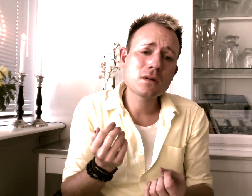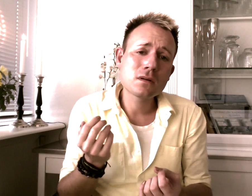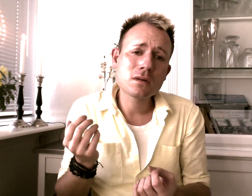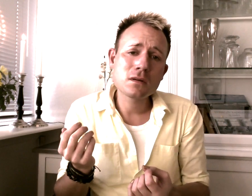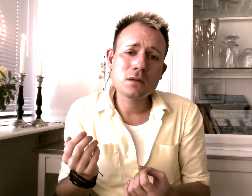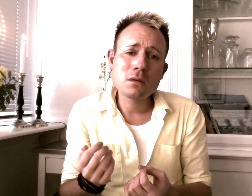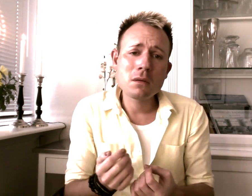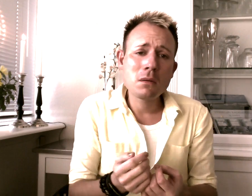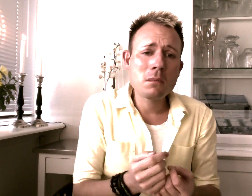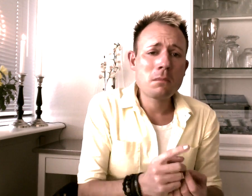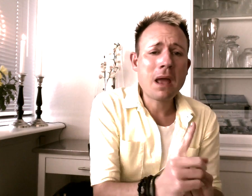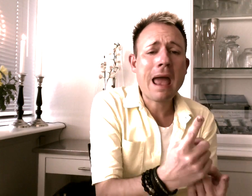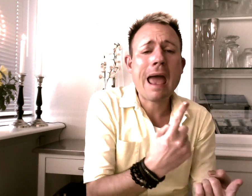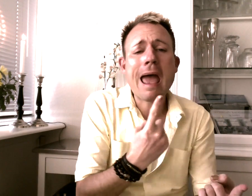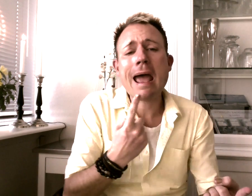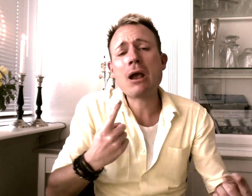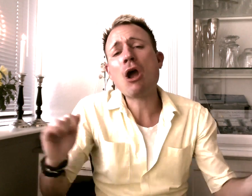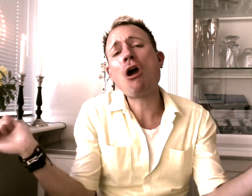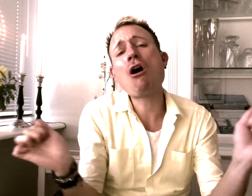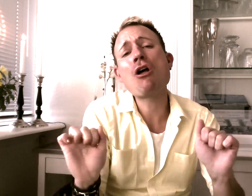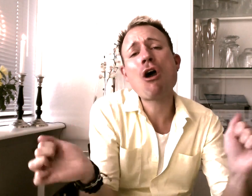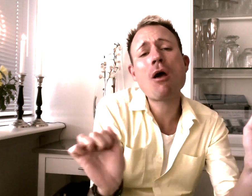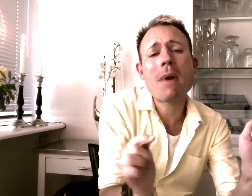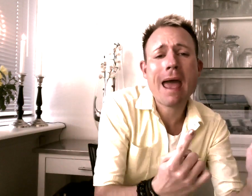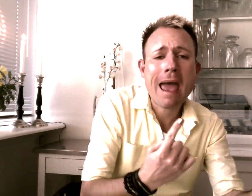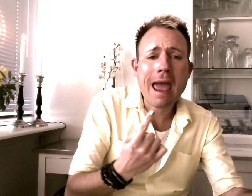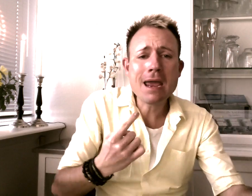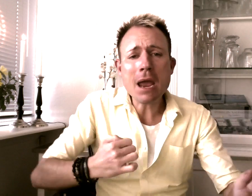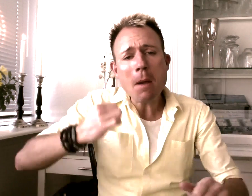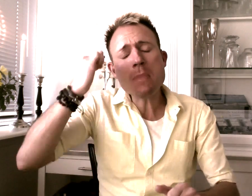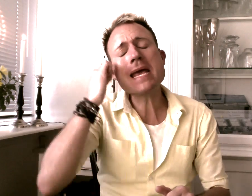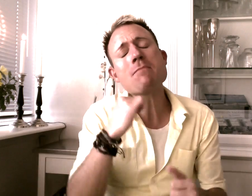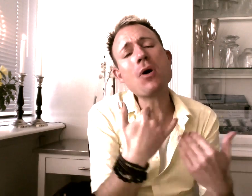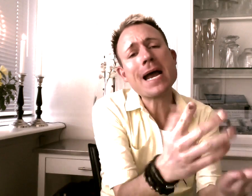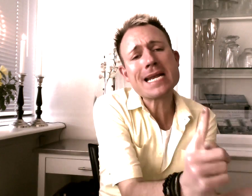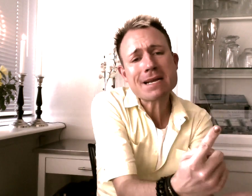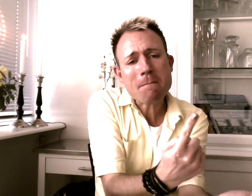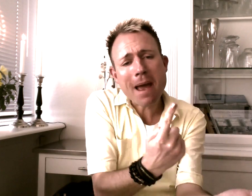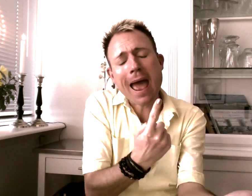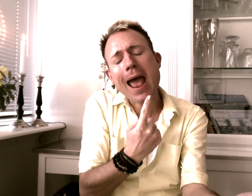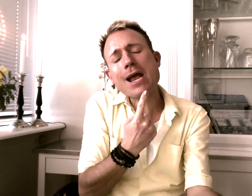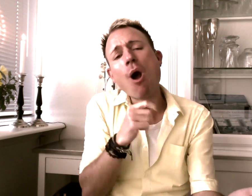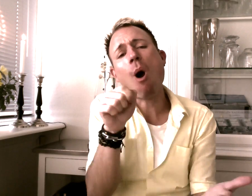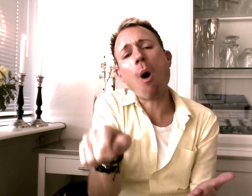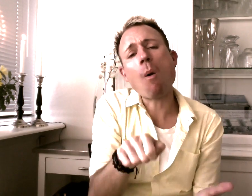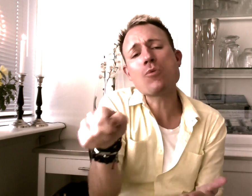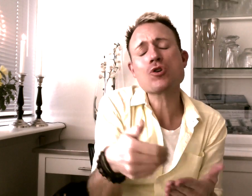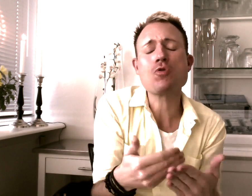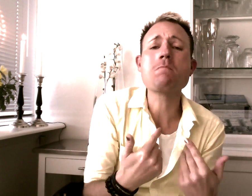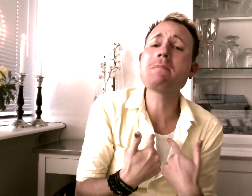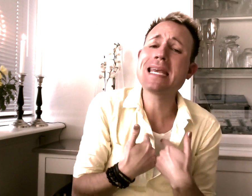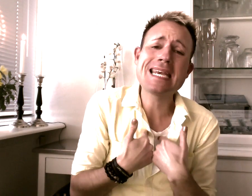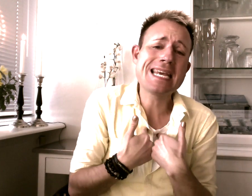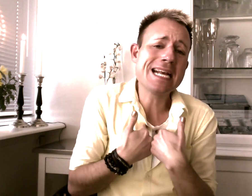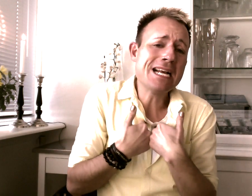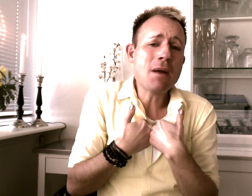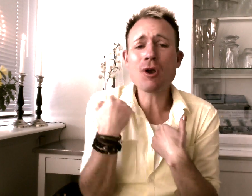Oh, my God, bring it back home to me Because